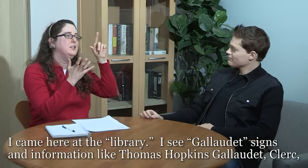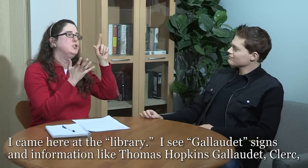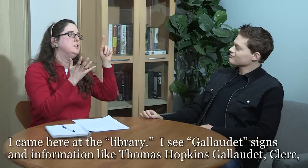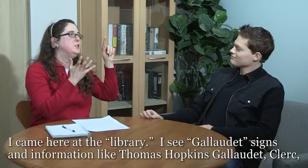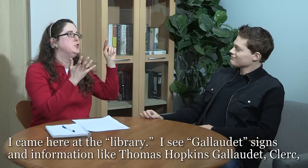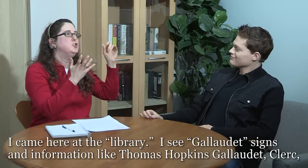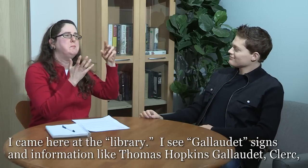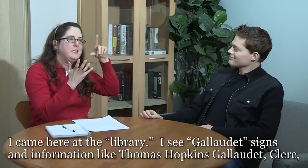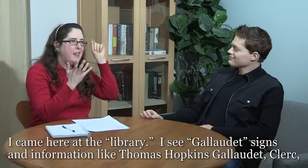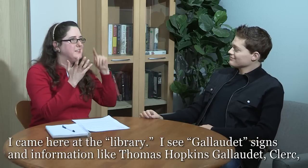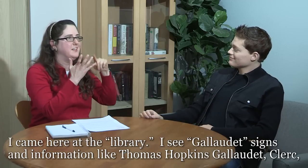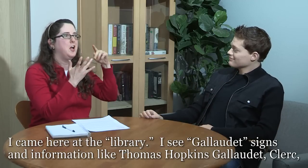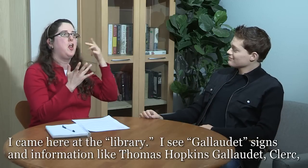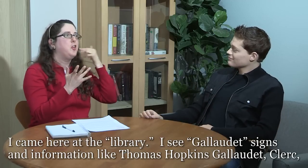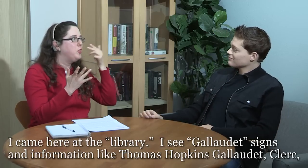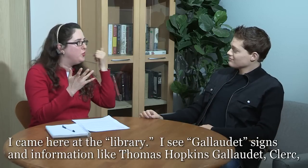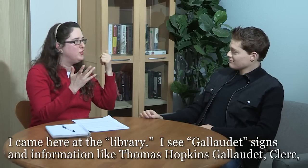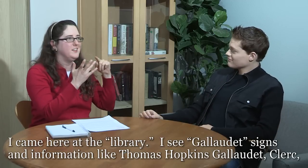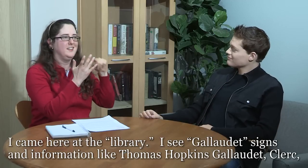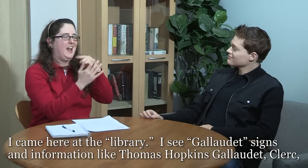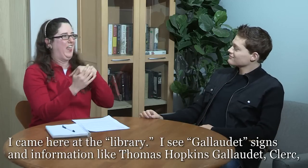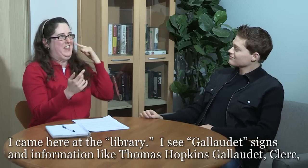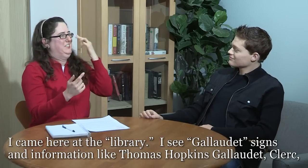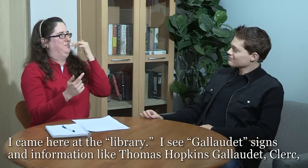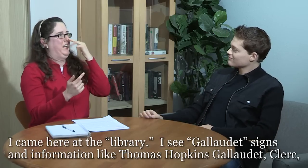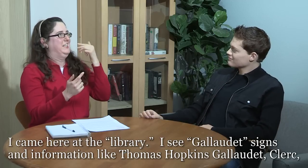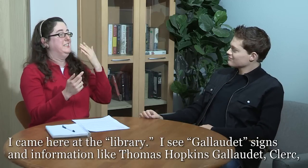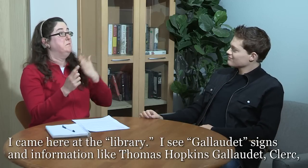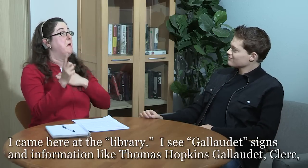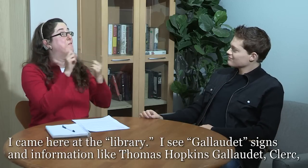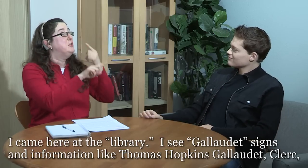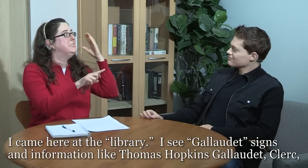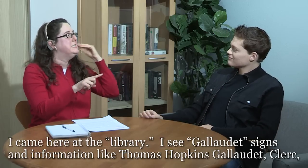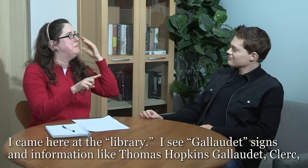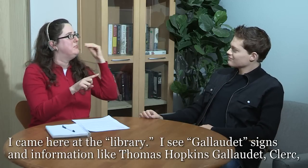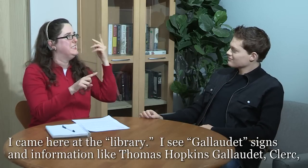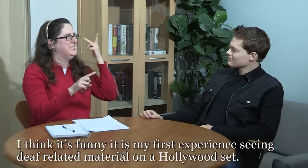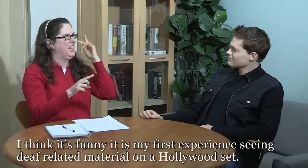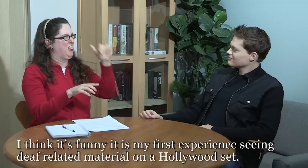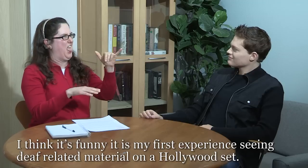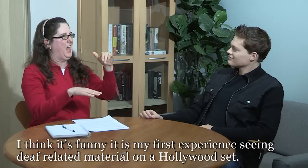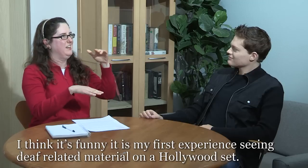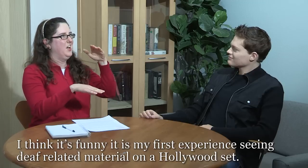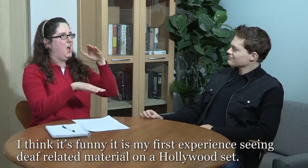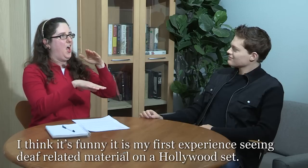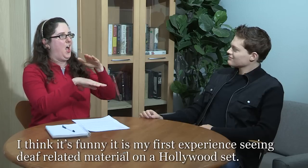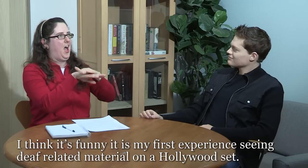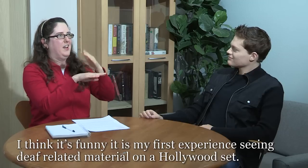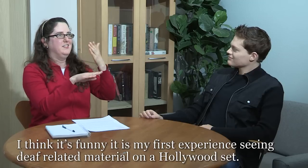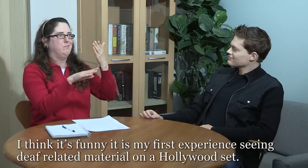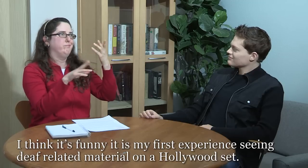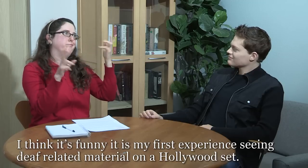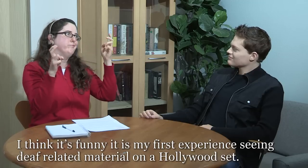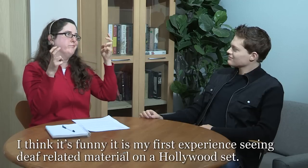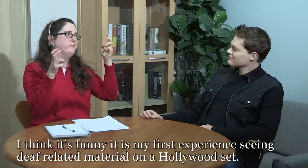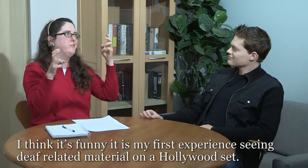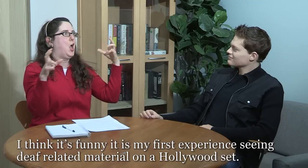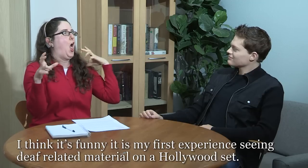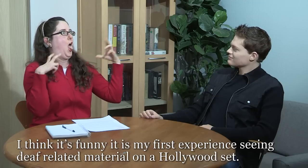information on the walls about Gallaudet and Laurent Clerc and all of that. And that's interesting. It's my first experience seeing deaf